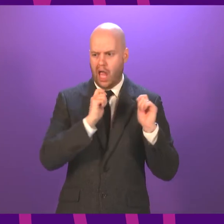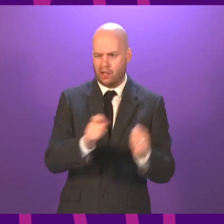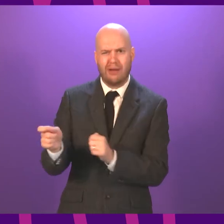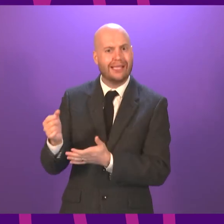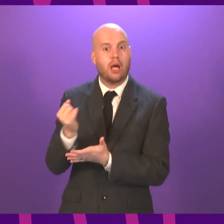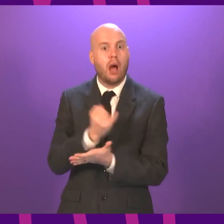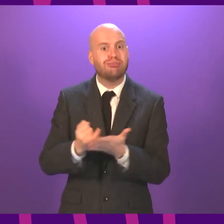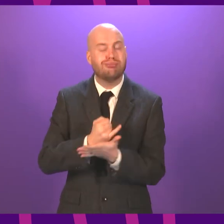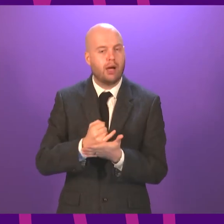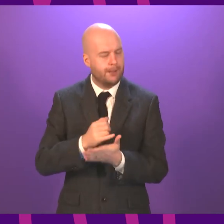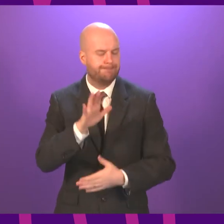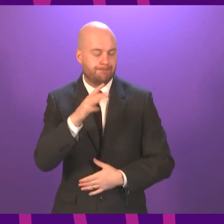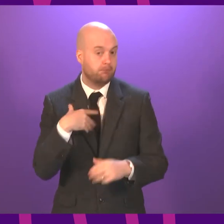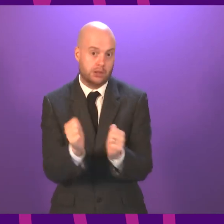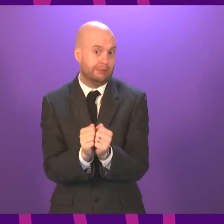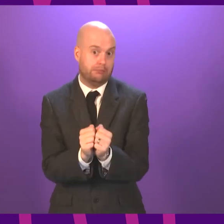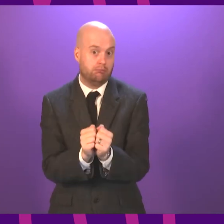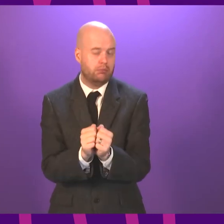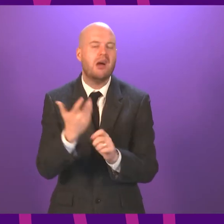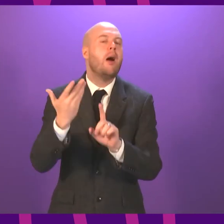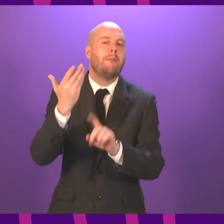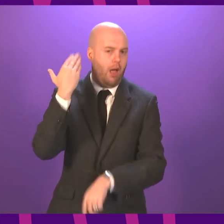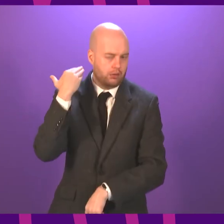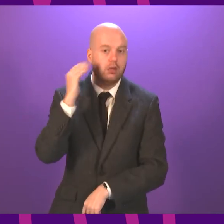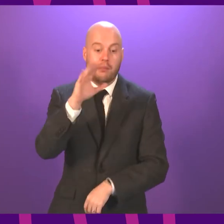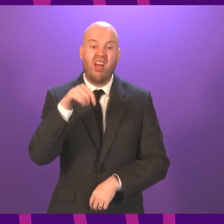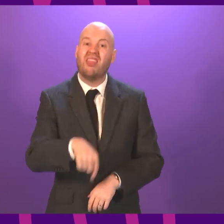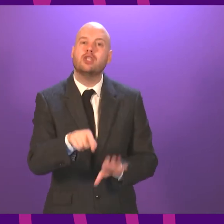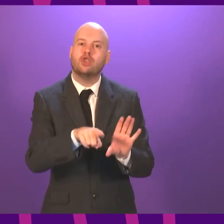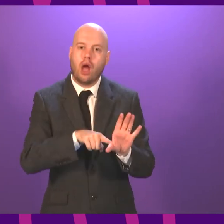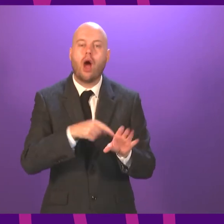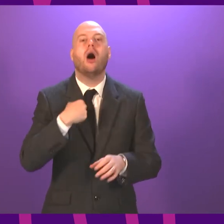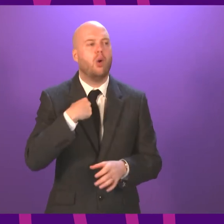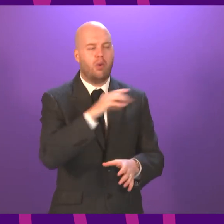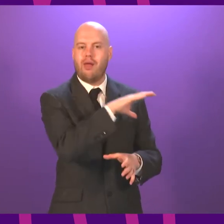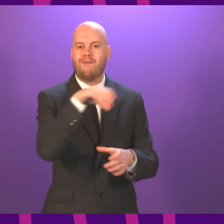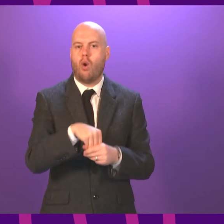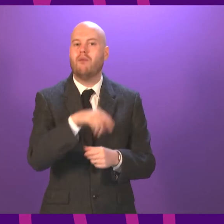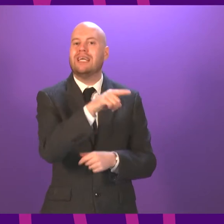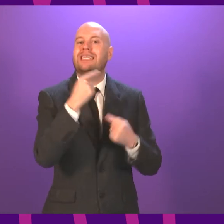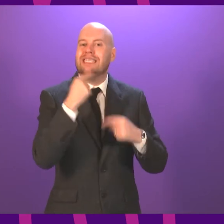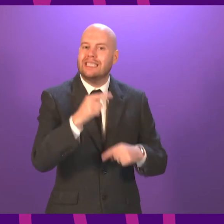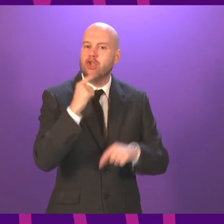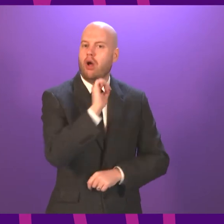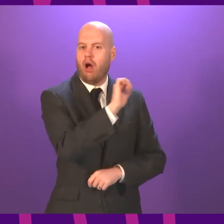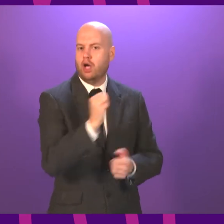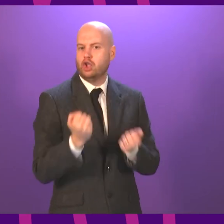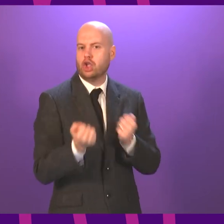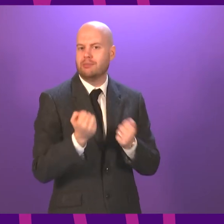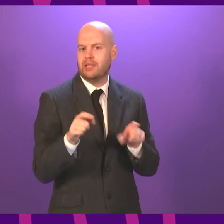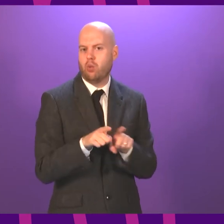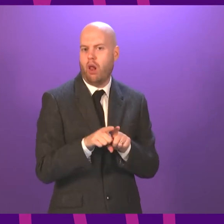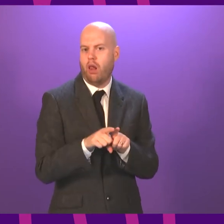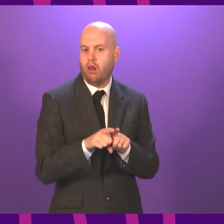teacher judgment, not on algorithms, not in statistical models, not in historical performance of school. Teacher judgment informed